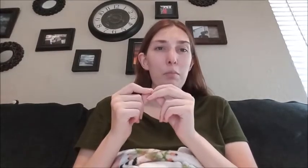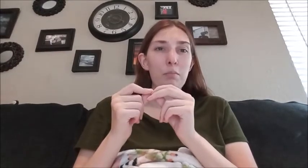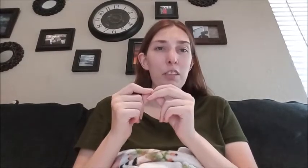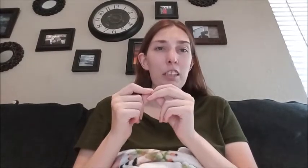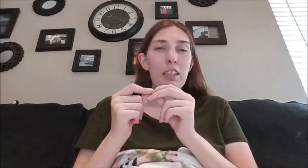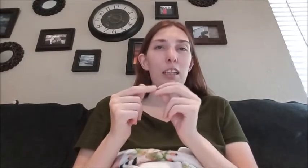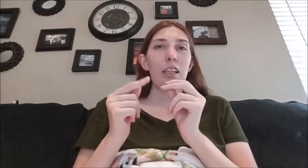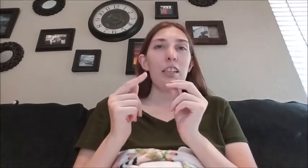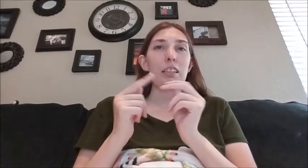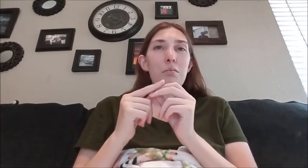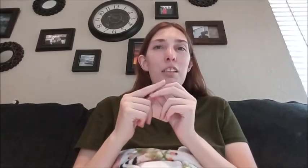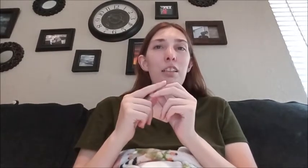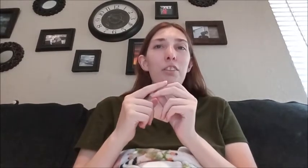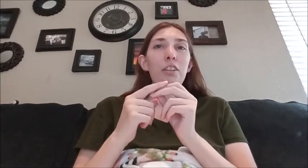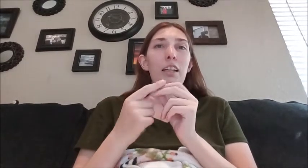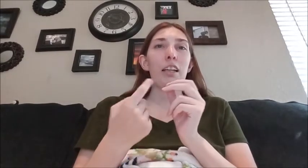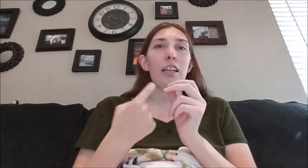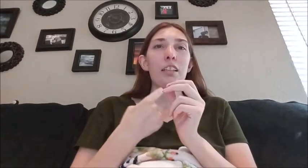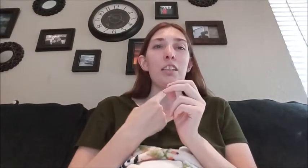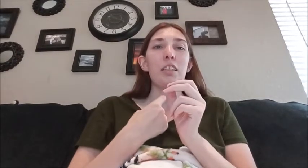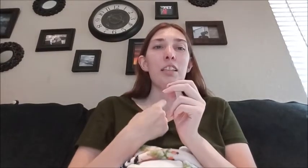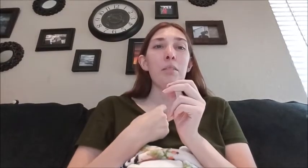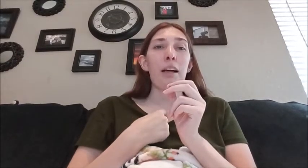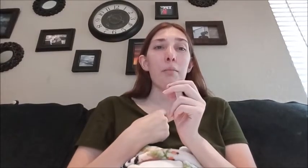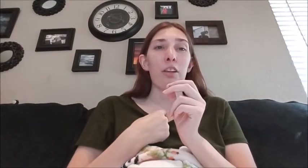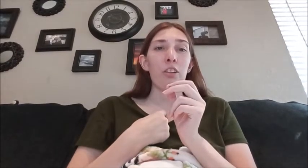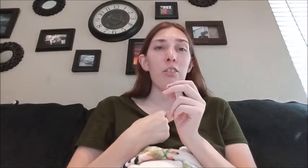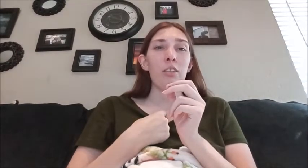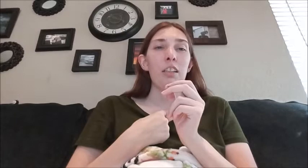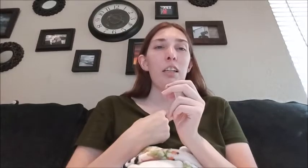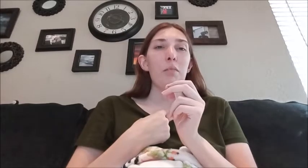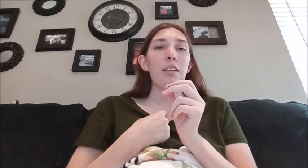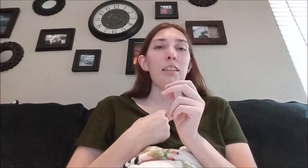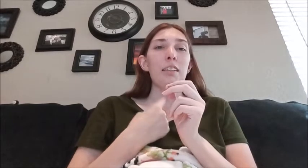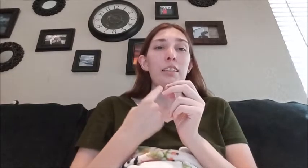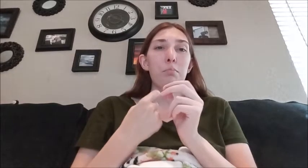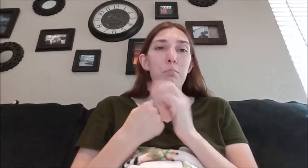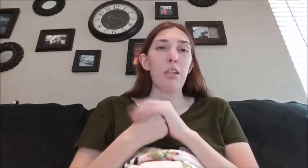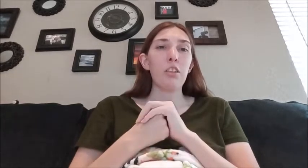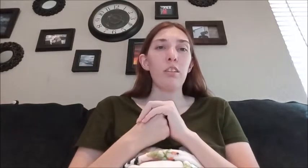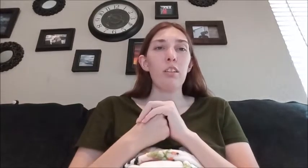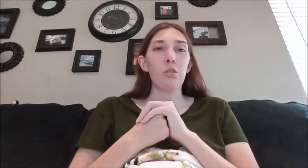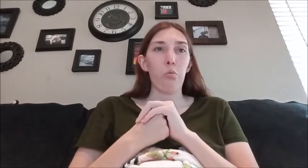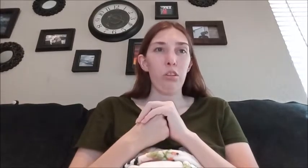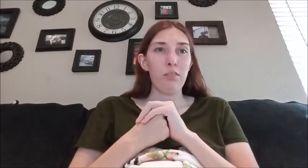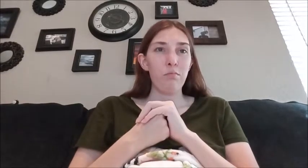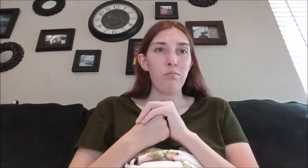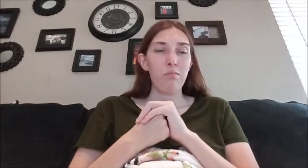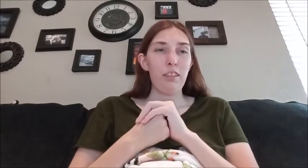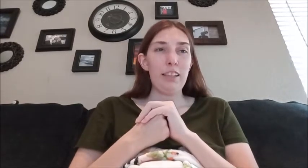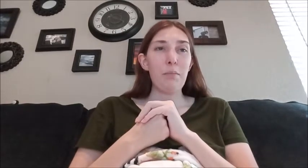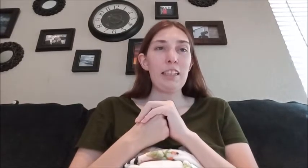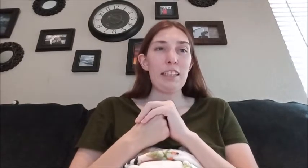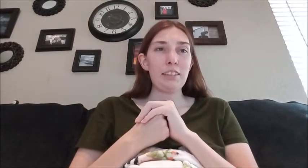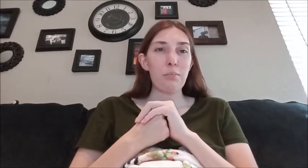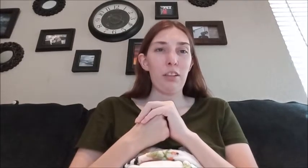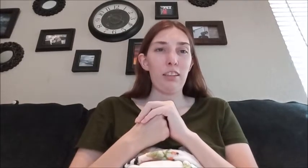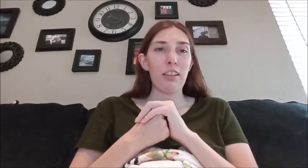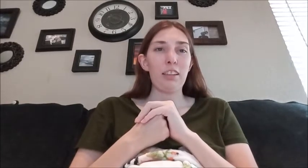and as I'm taking a look in the back of my throat I'm like yep my uvea is swollen and the main things apparently that can